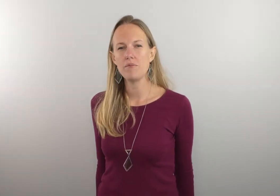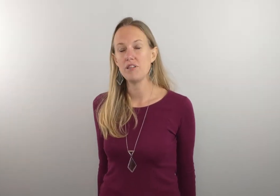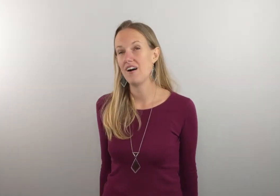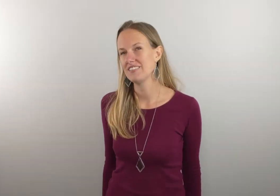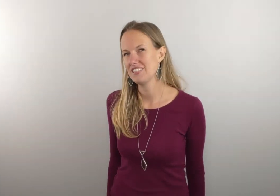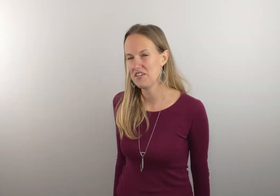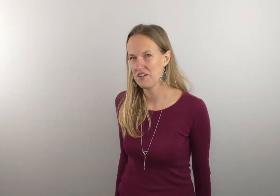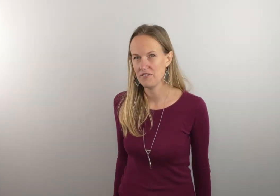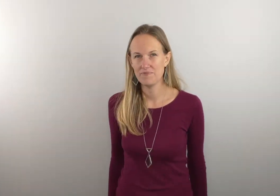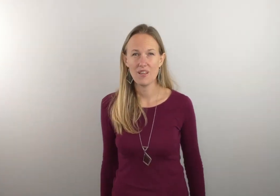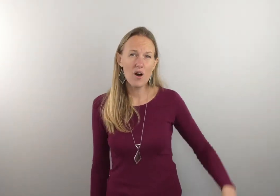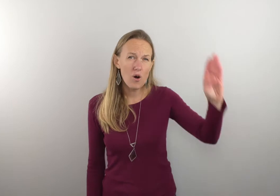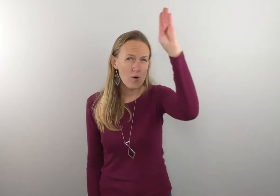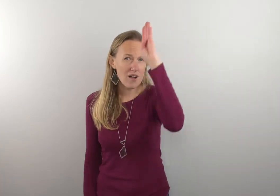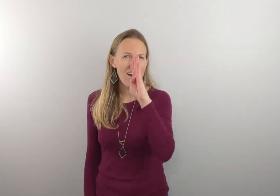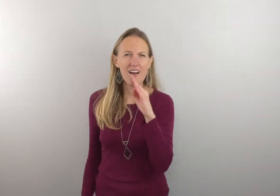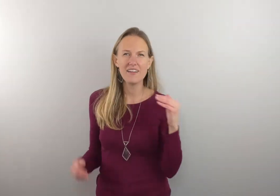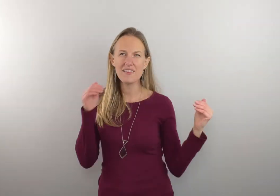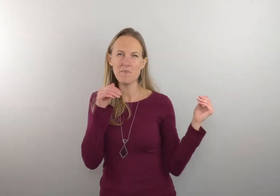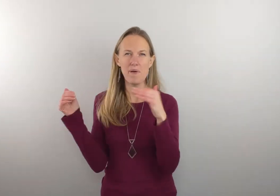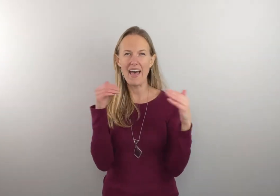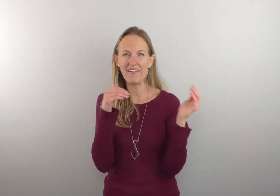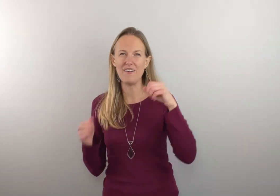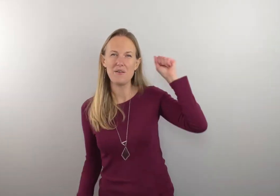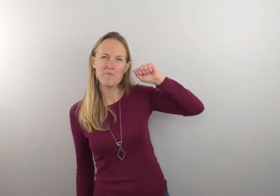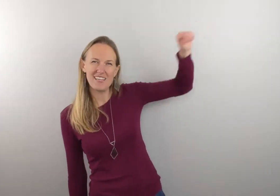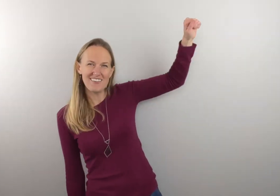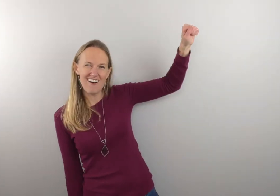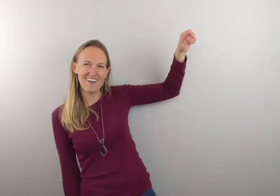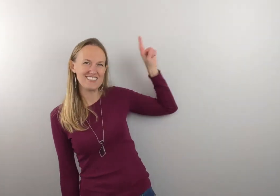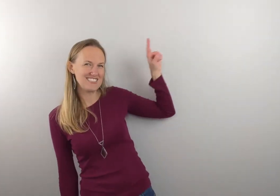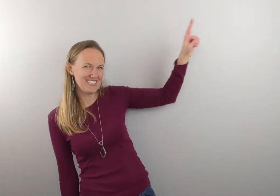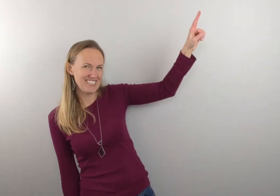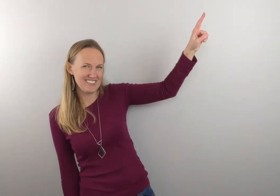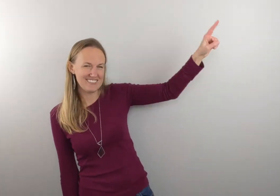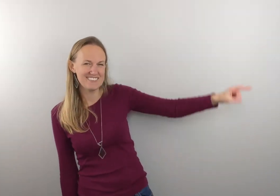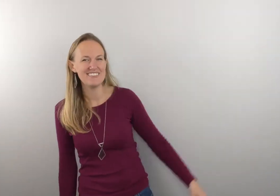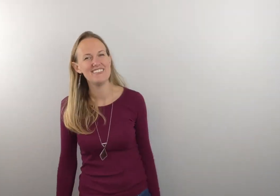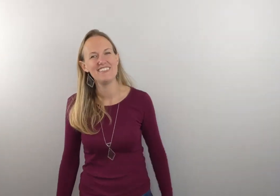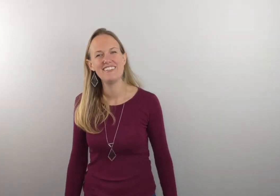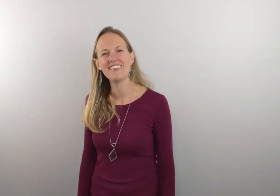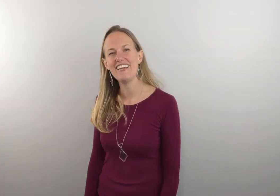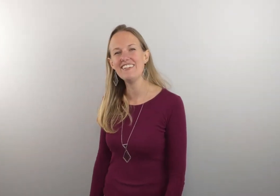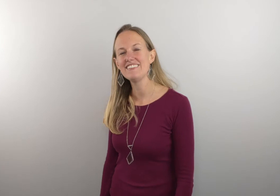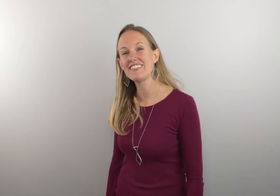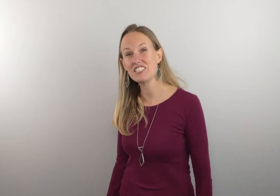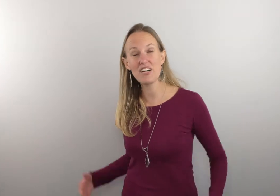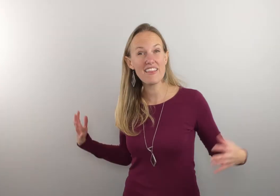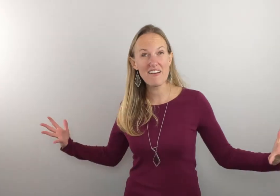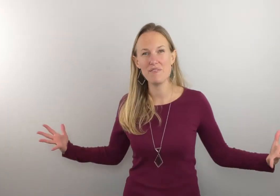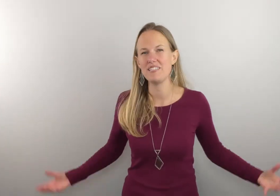belongs to you oh God the battle belongs to you okay so let's try that from the